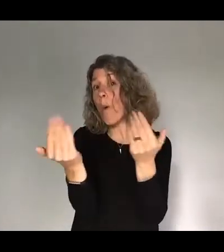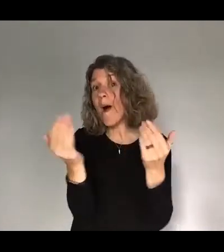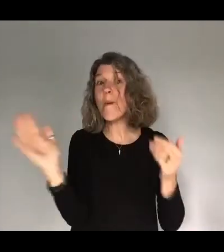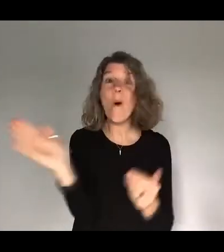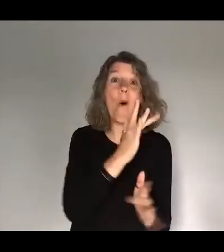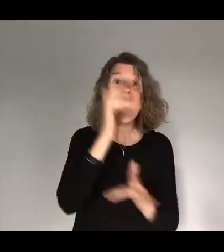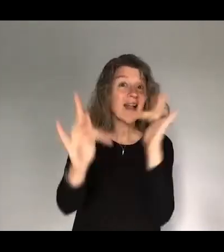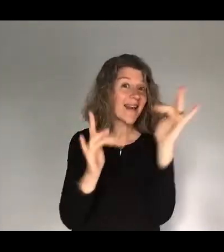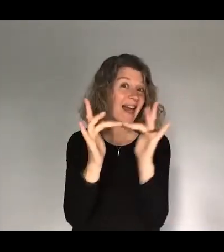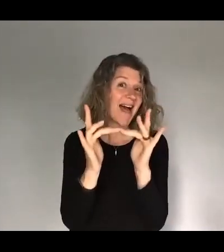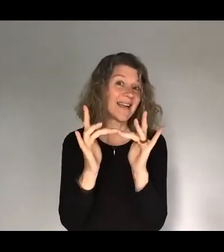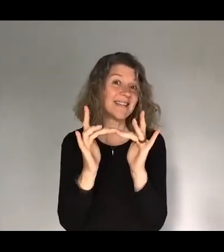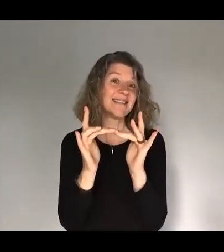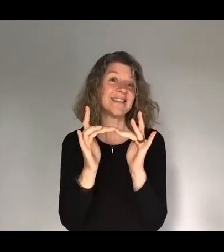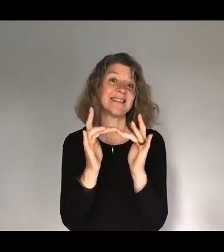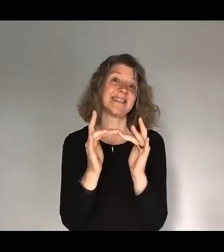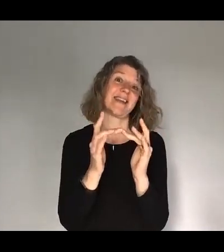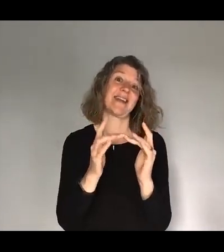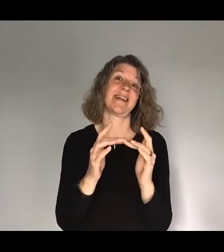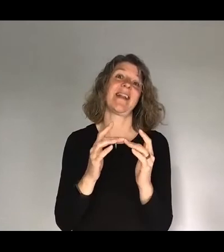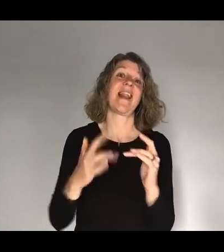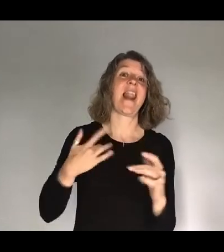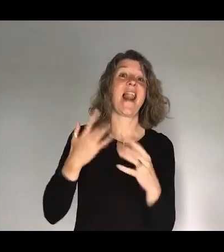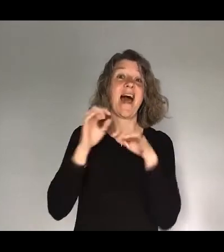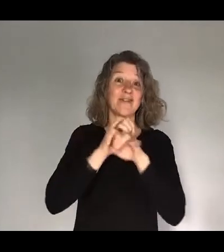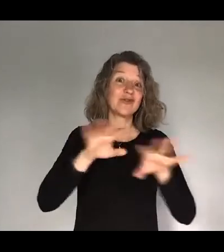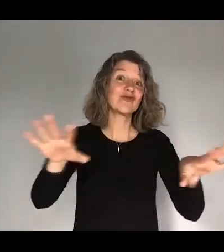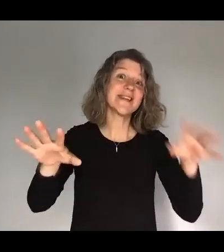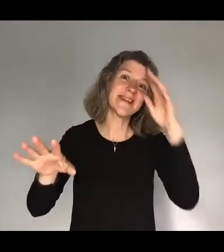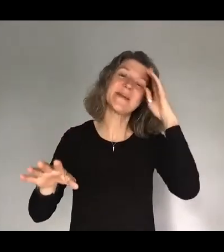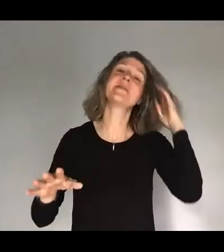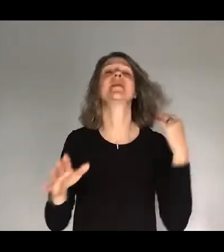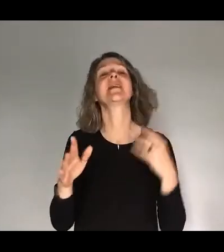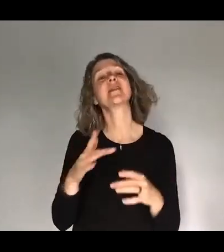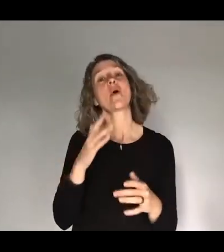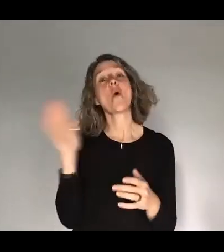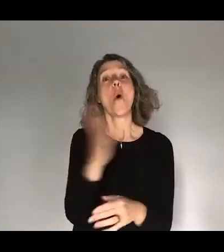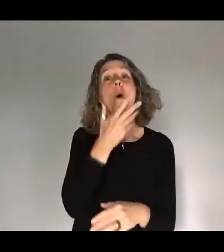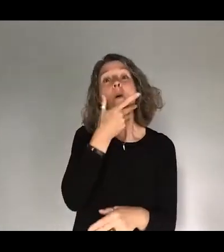online, on the live stream. And why don't we give everyone who's joining us online a very warm HTB welcome.